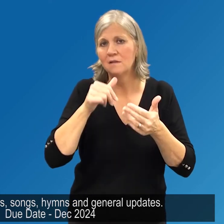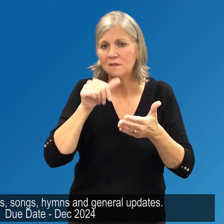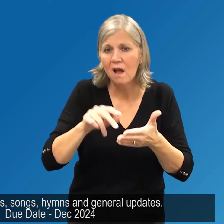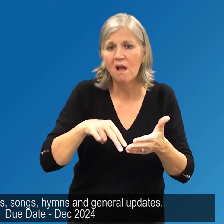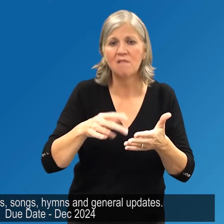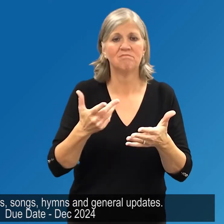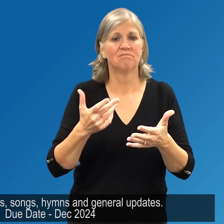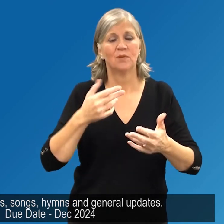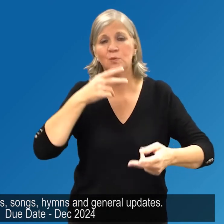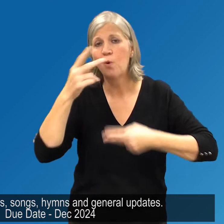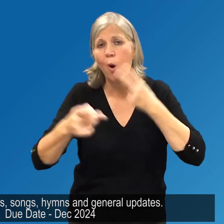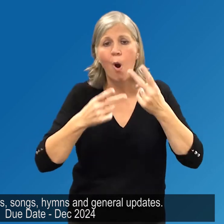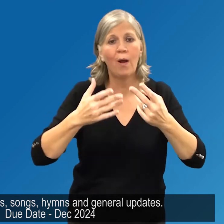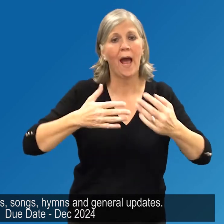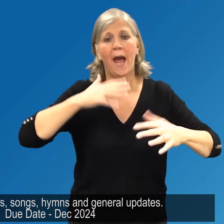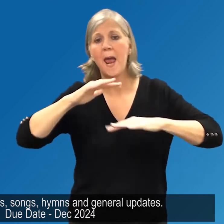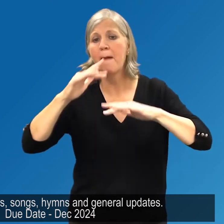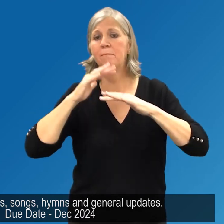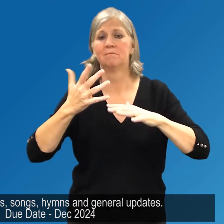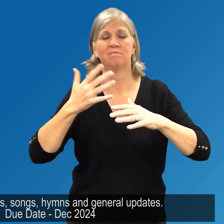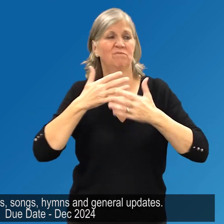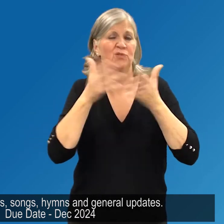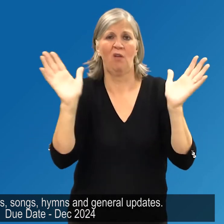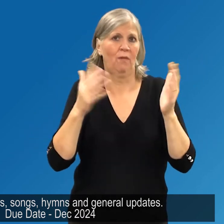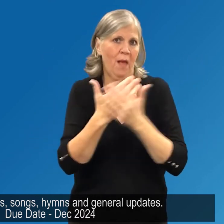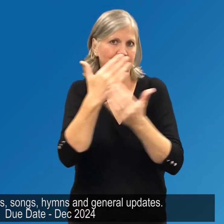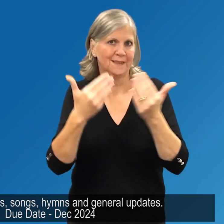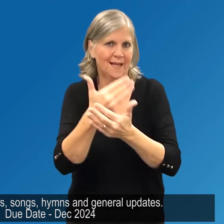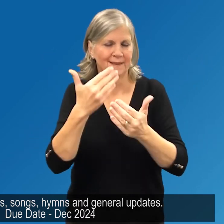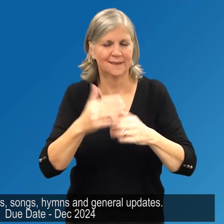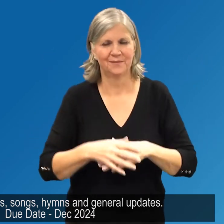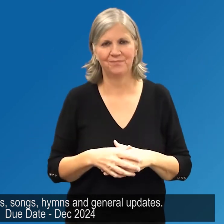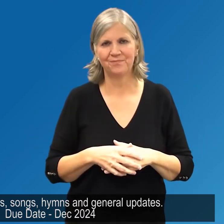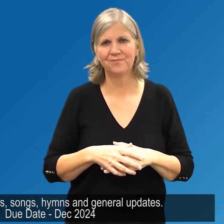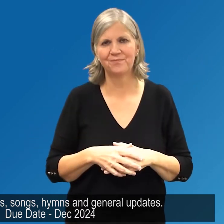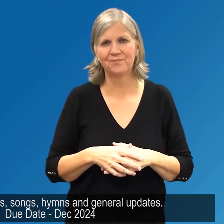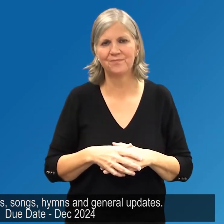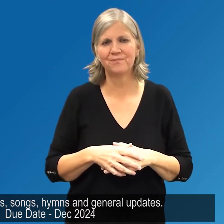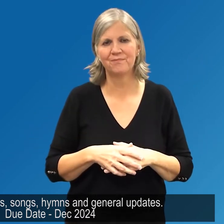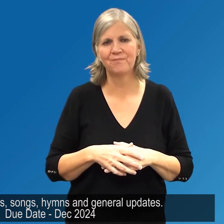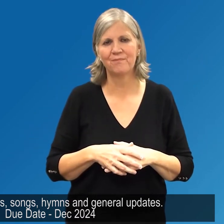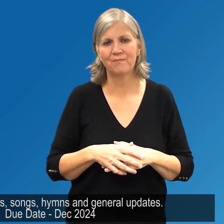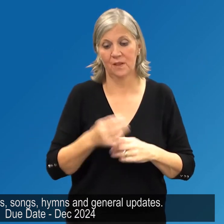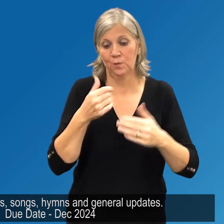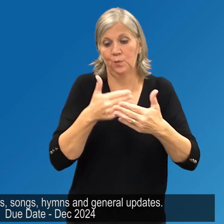newsletters, songs, hymns and general updates. DUE DATE DECEMBER 2024.